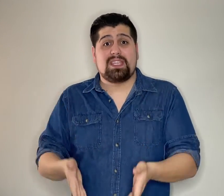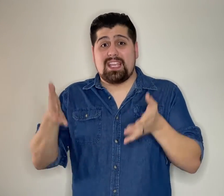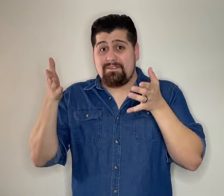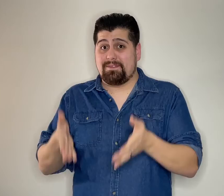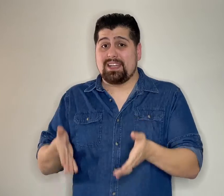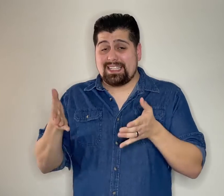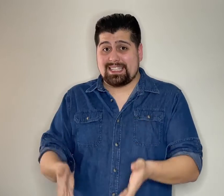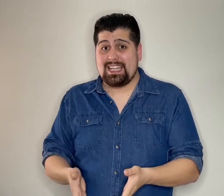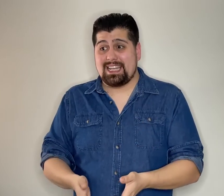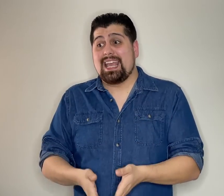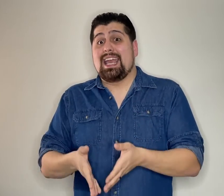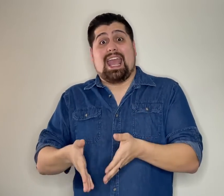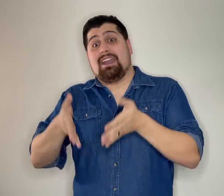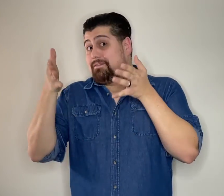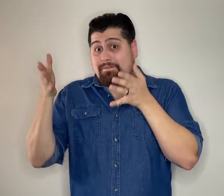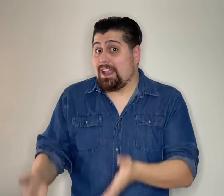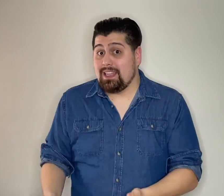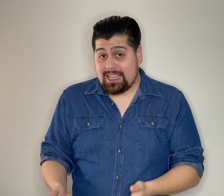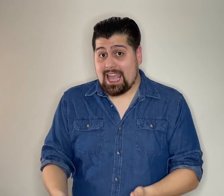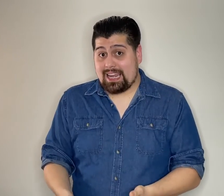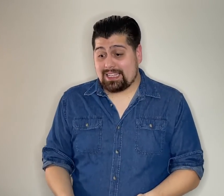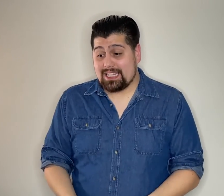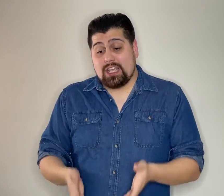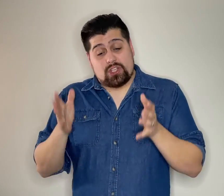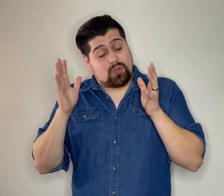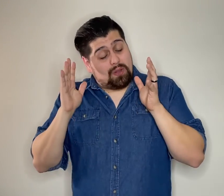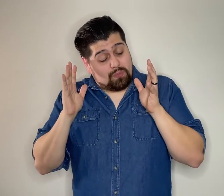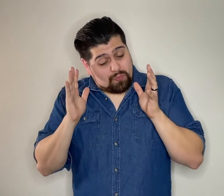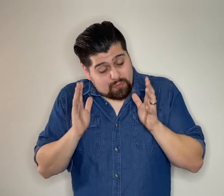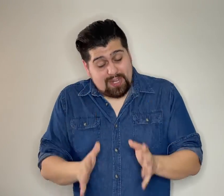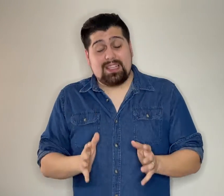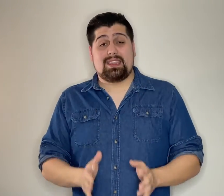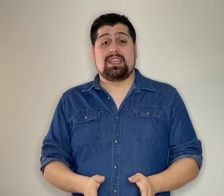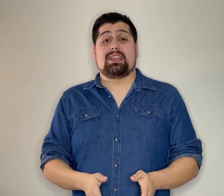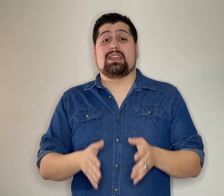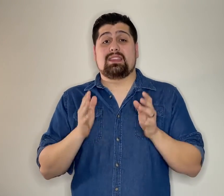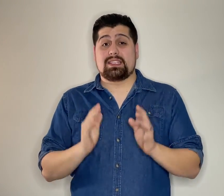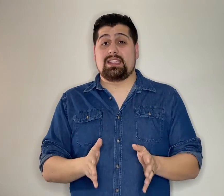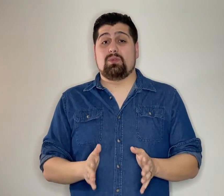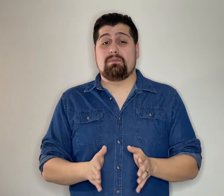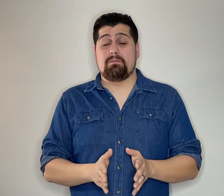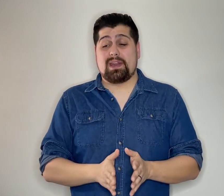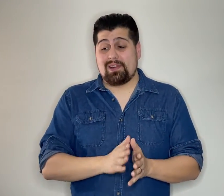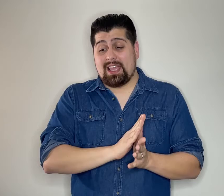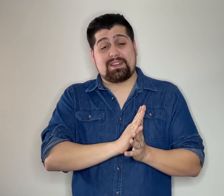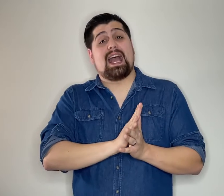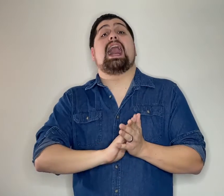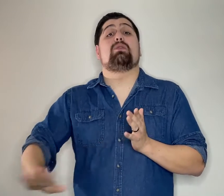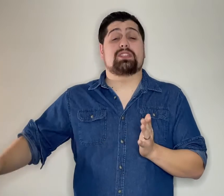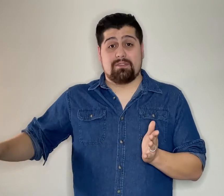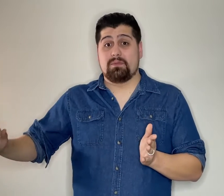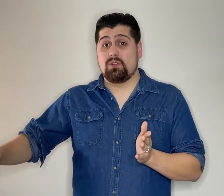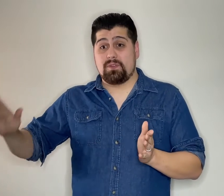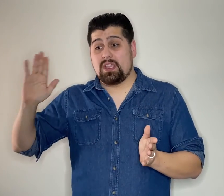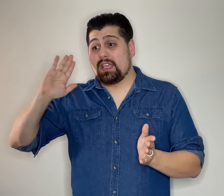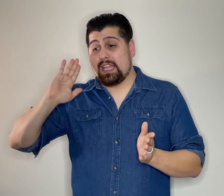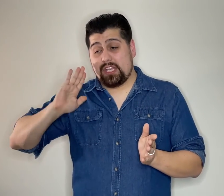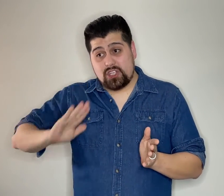be a funny scene And failing at it So I really think the scene would have been better Left out of the movie in